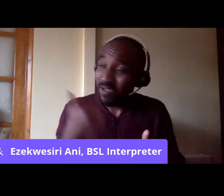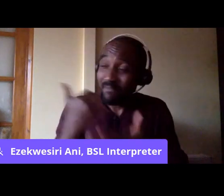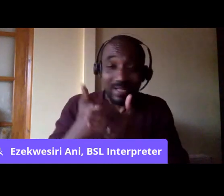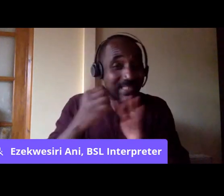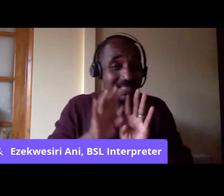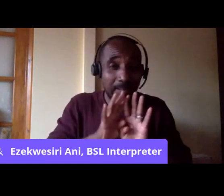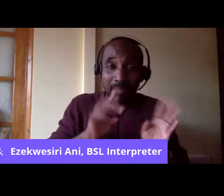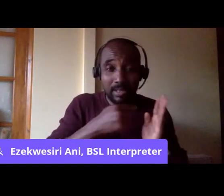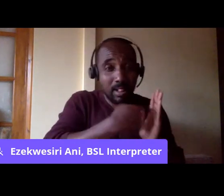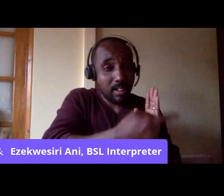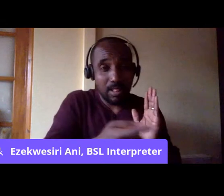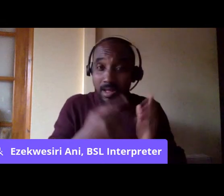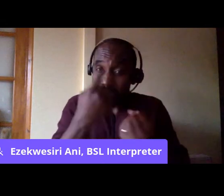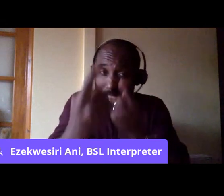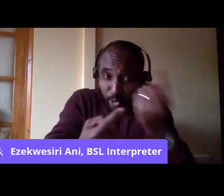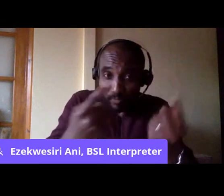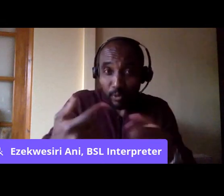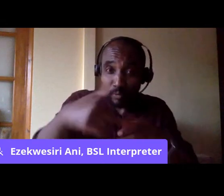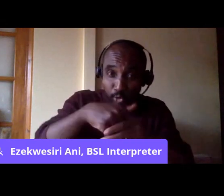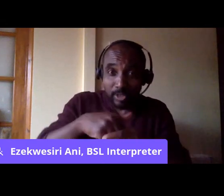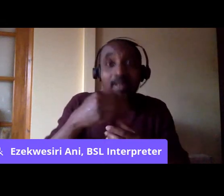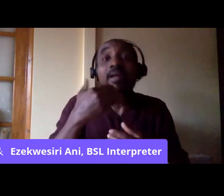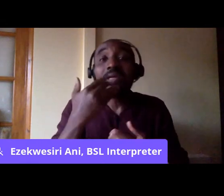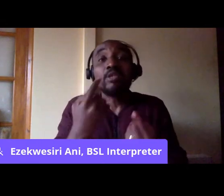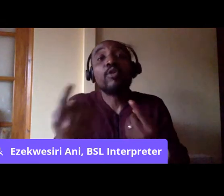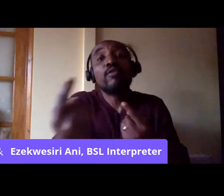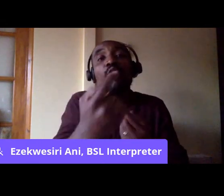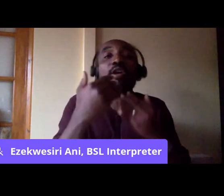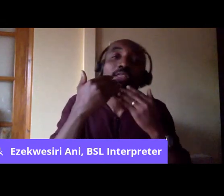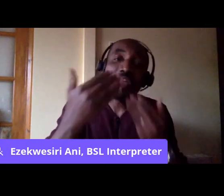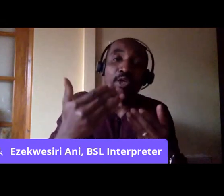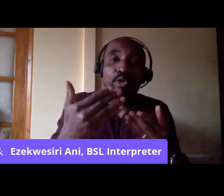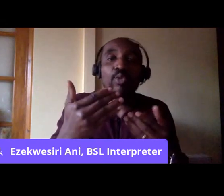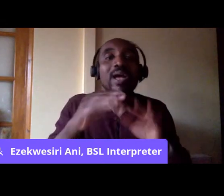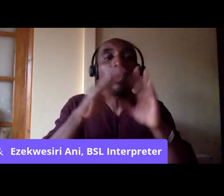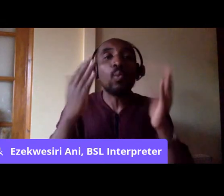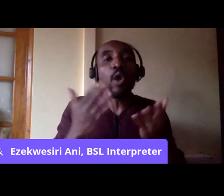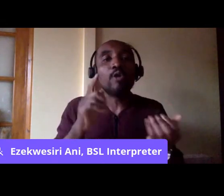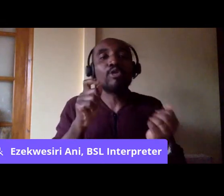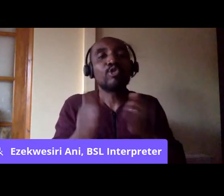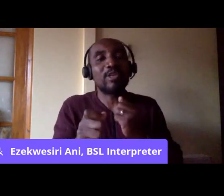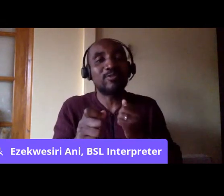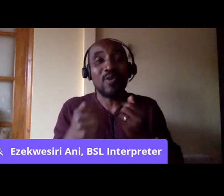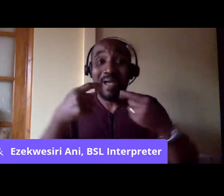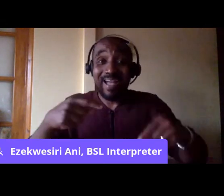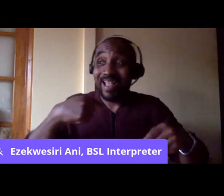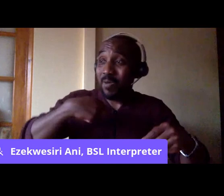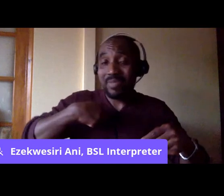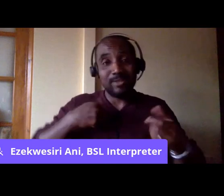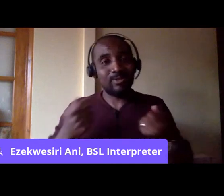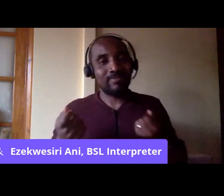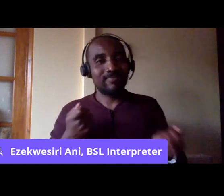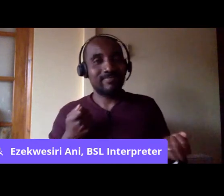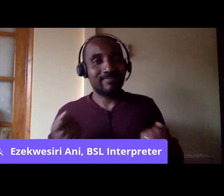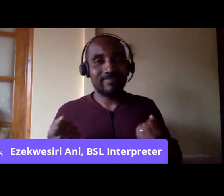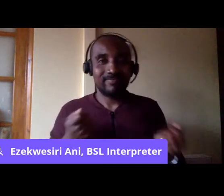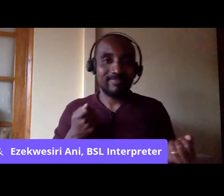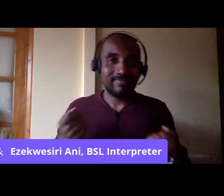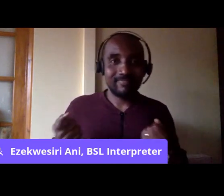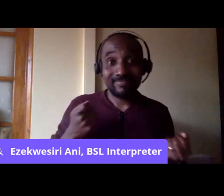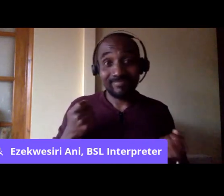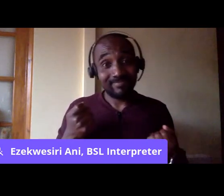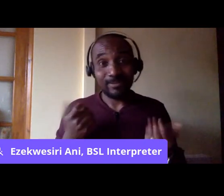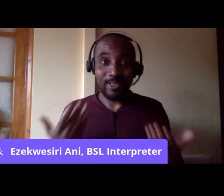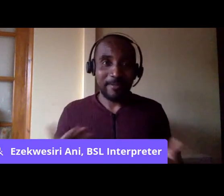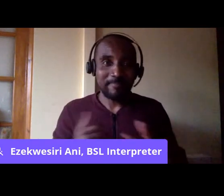panel, every single one of you. And thank you to each and every one of you. And thank you to the World Transformed for allowing me the opportunity to kind of be your